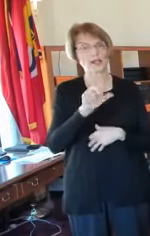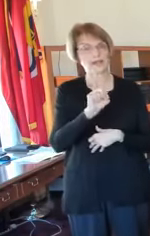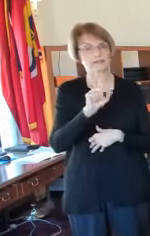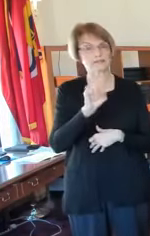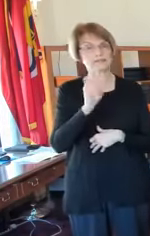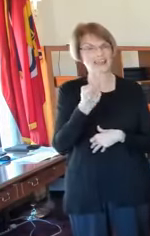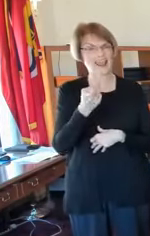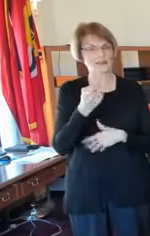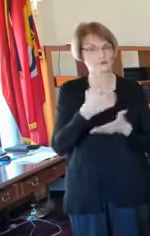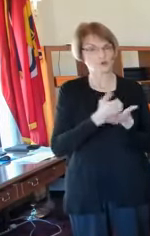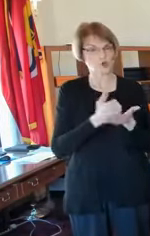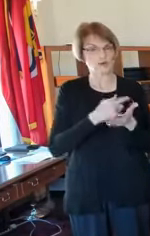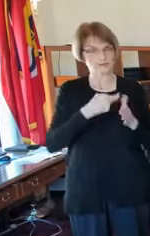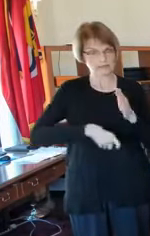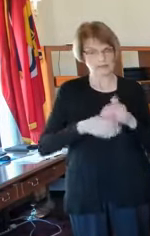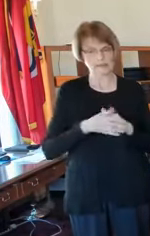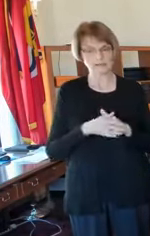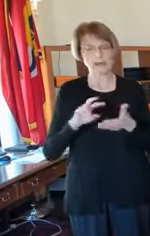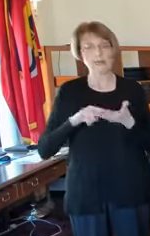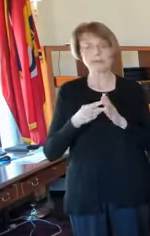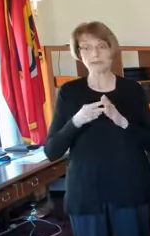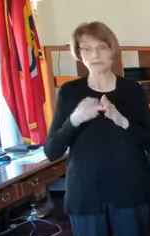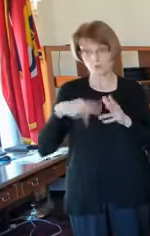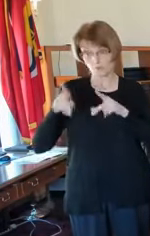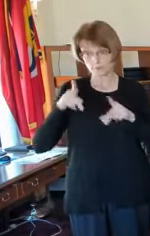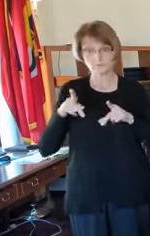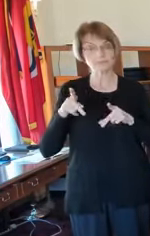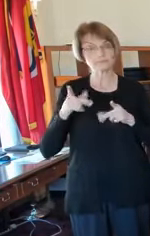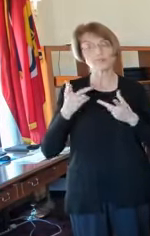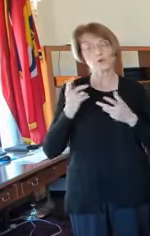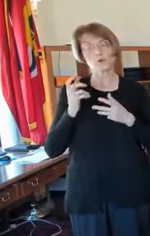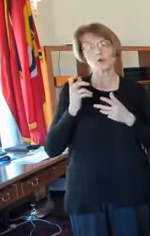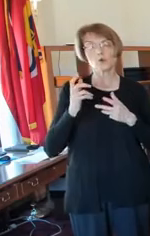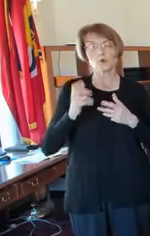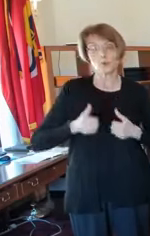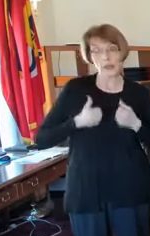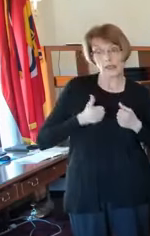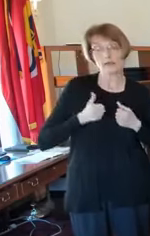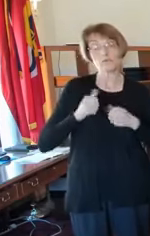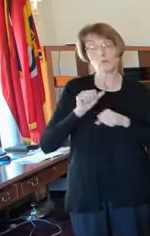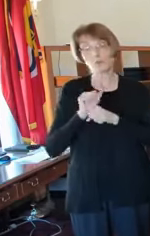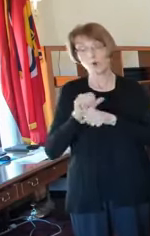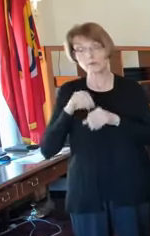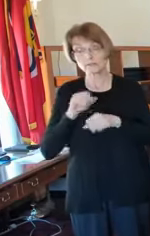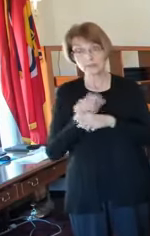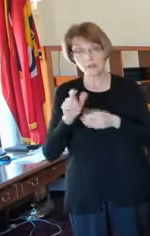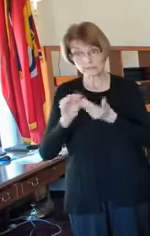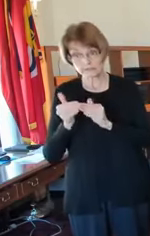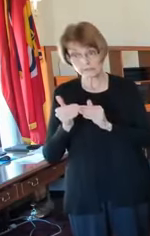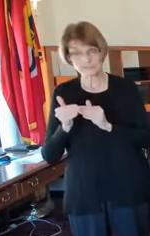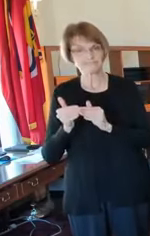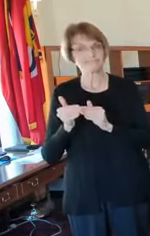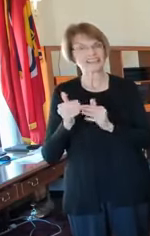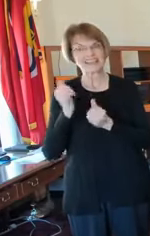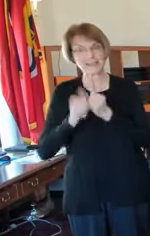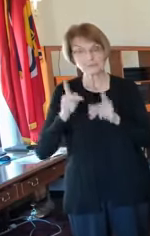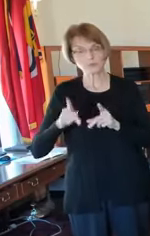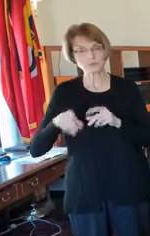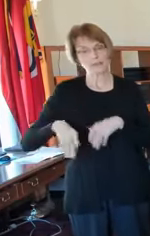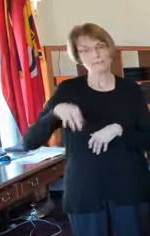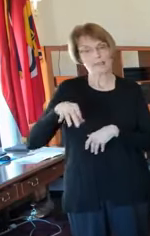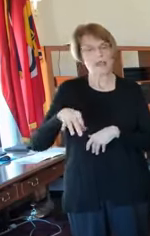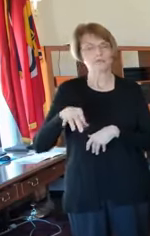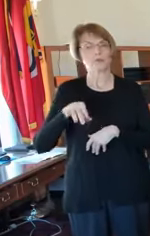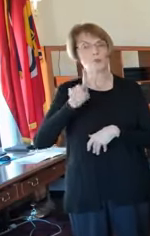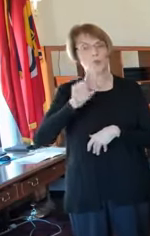Anybody who lives or works in the city of St. Louis or has a business in the city of St. Louis pays a 1% earnings tax. That is